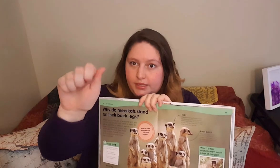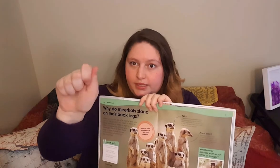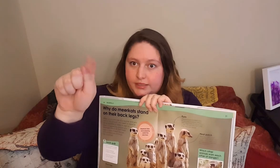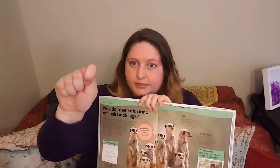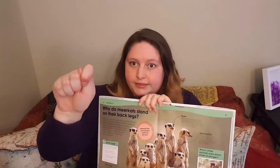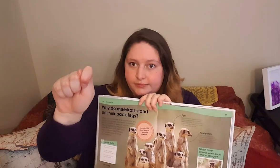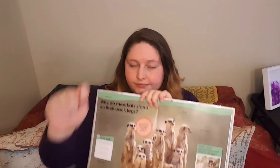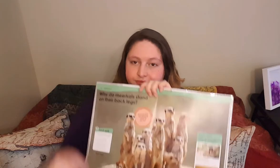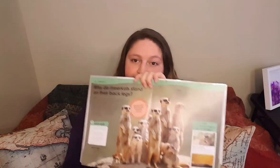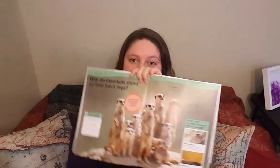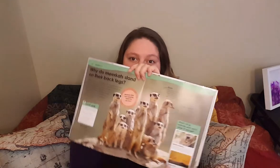-A-T.